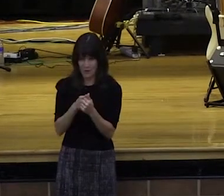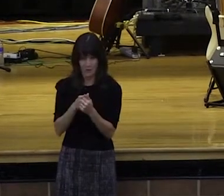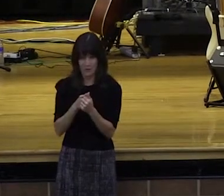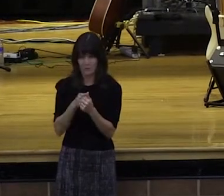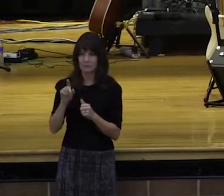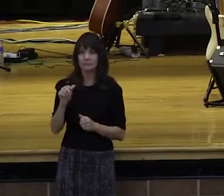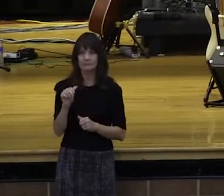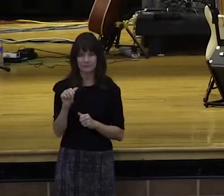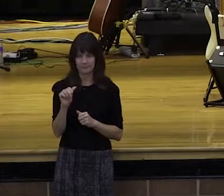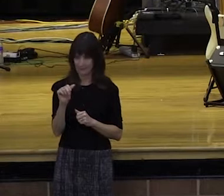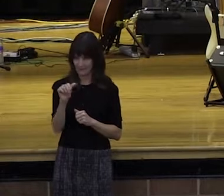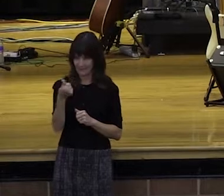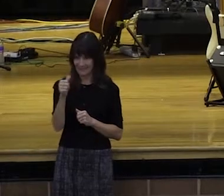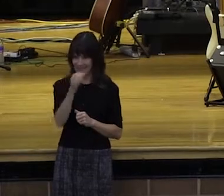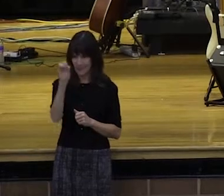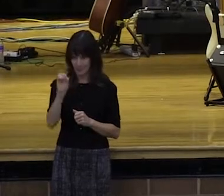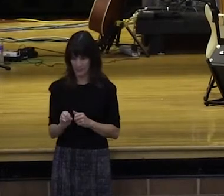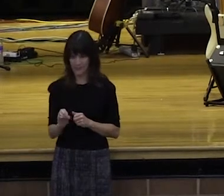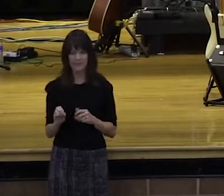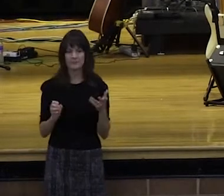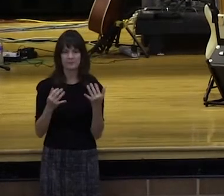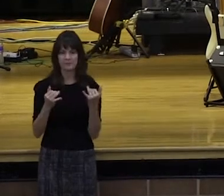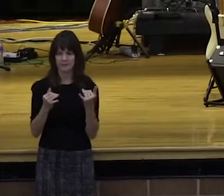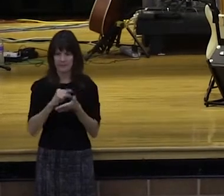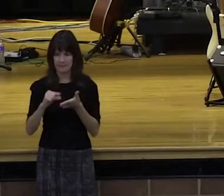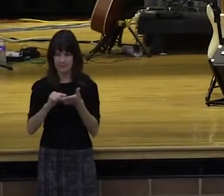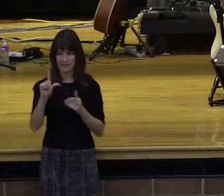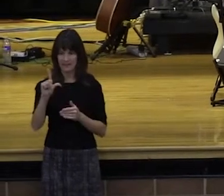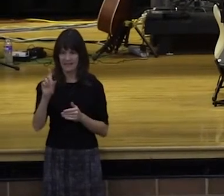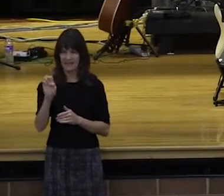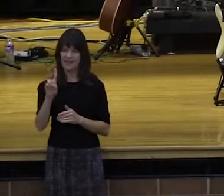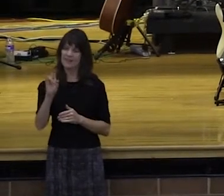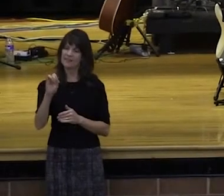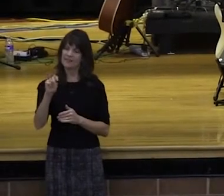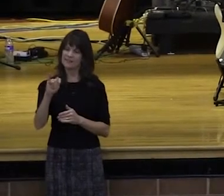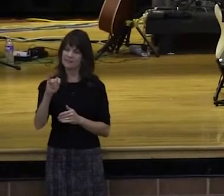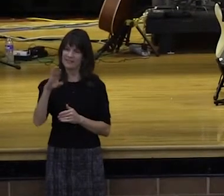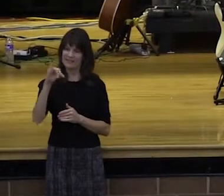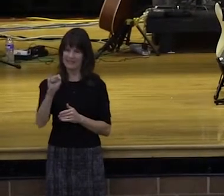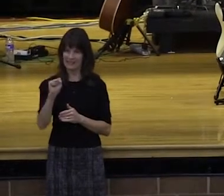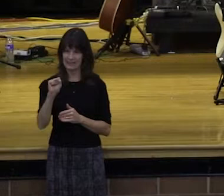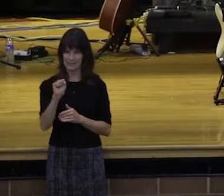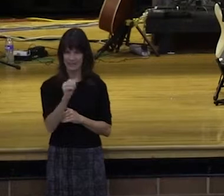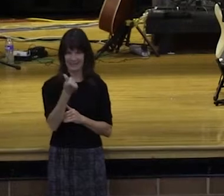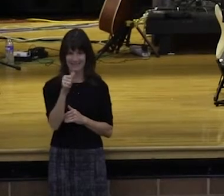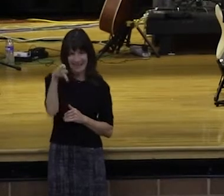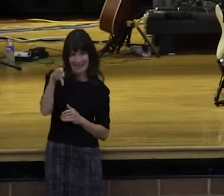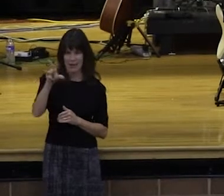Listen to this. It's Leviticus 27.30. Because as I was studying this, God just showed me something so cool about this.